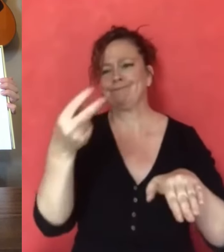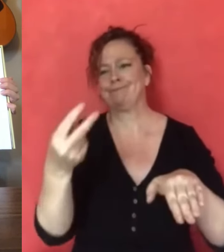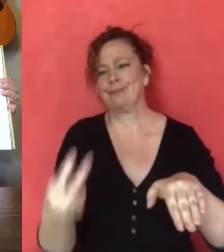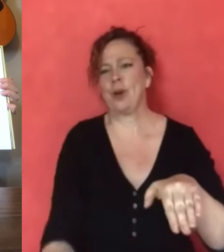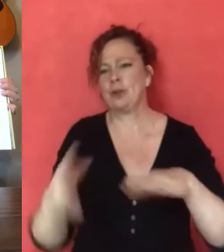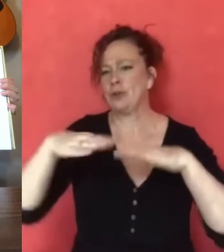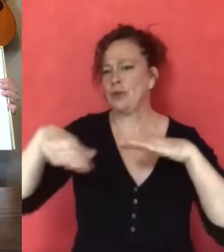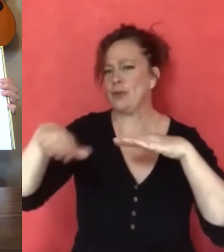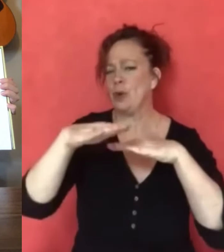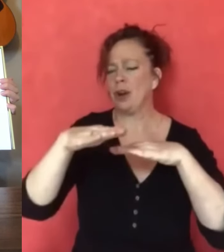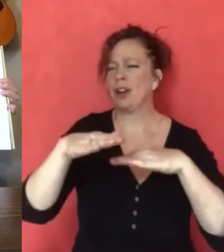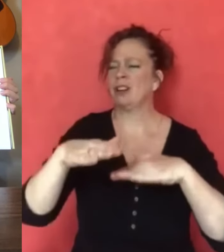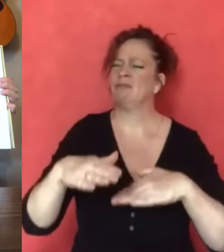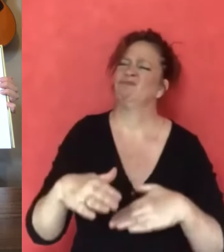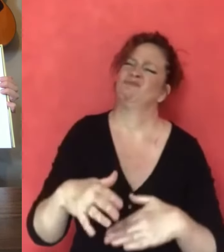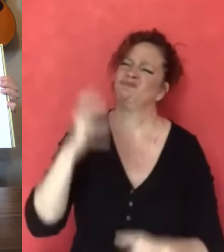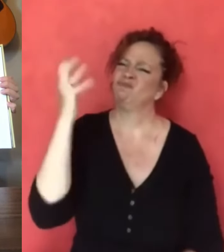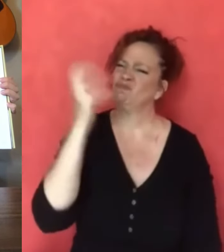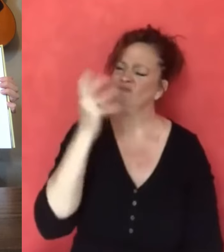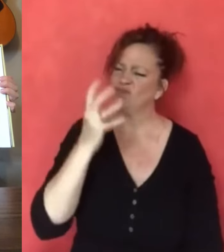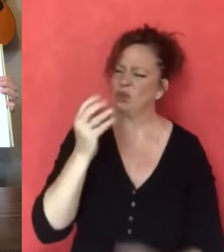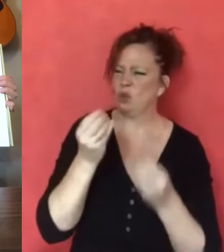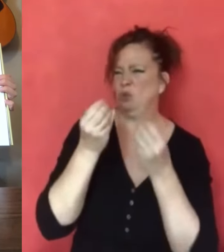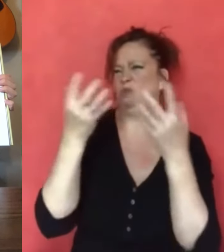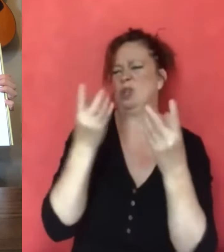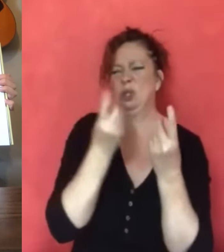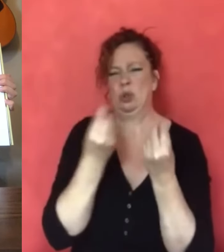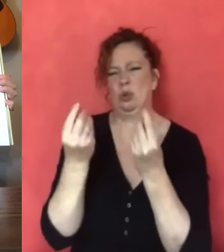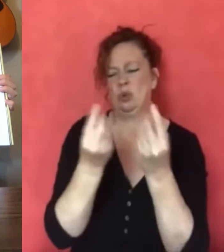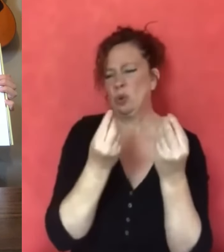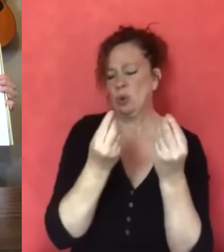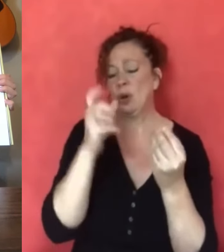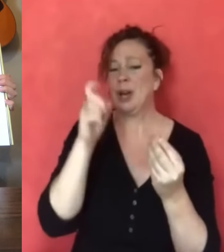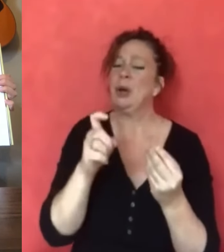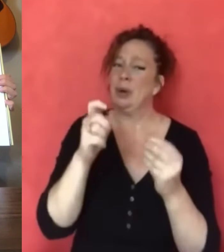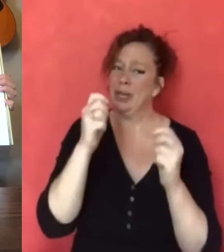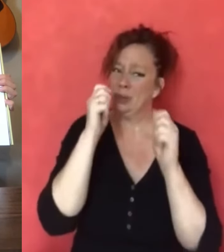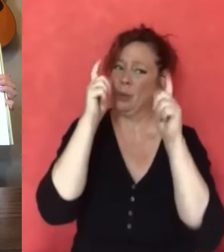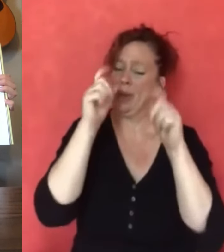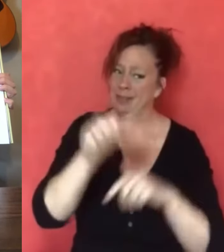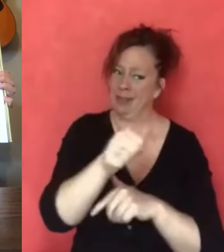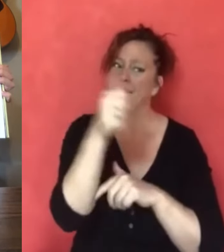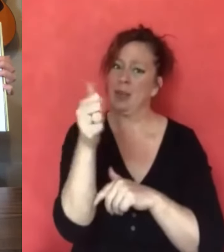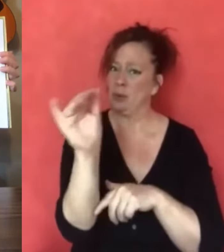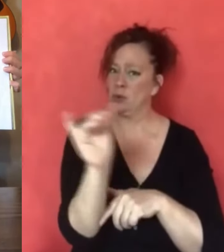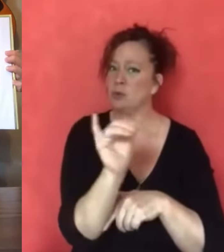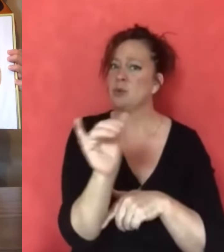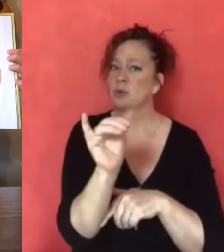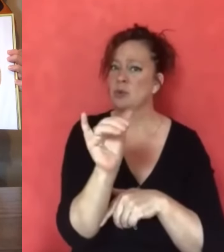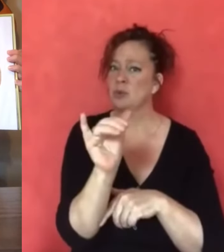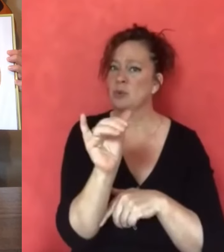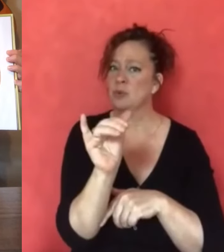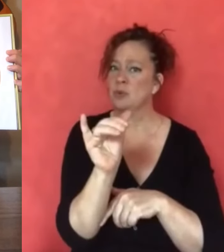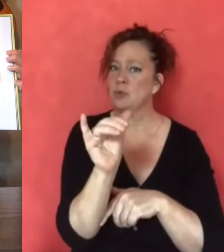on the floor. There's way too much for us to do. We'd better wake the others too.